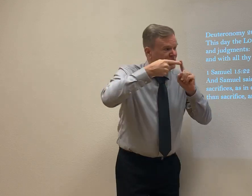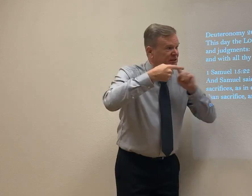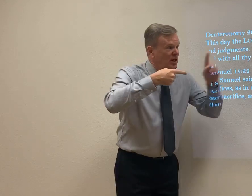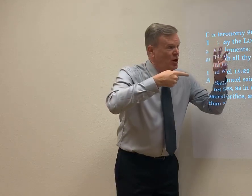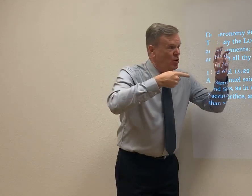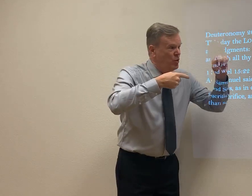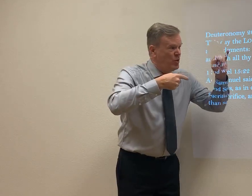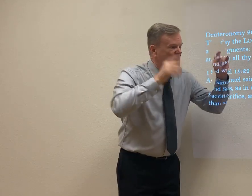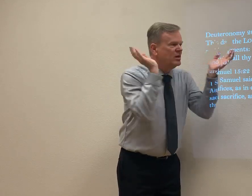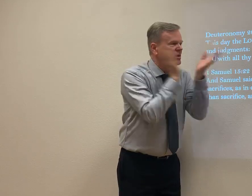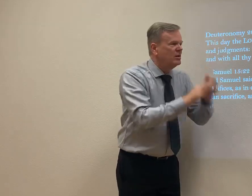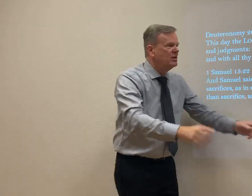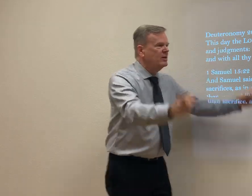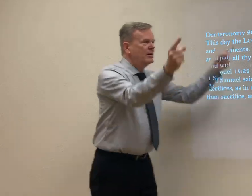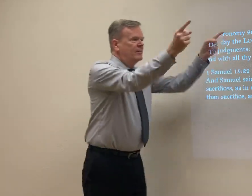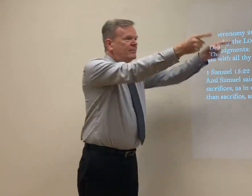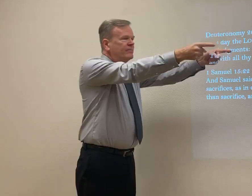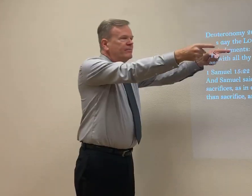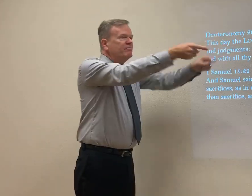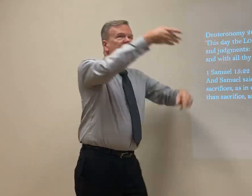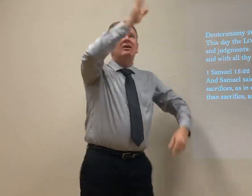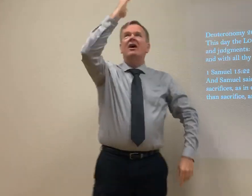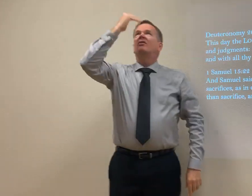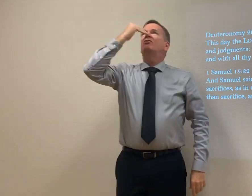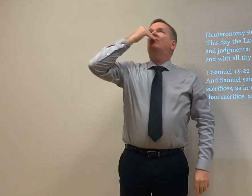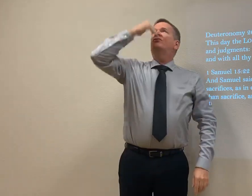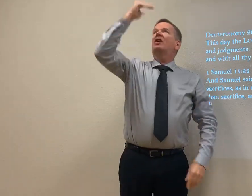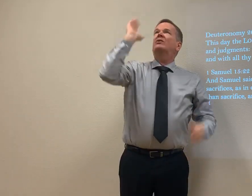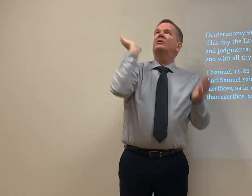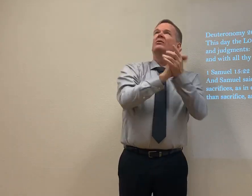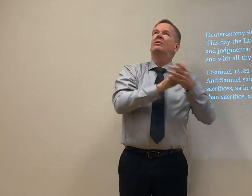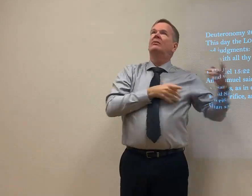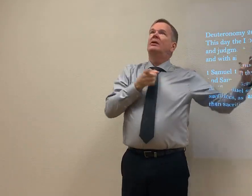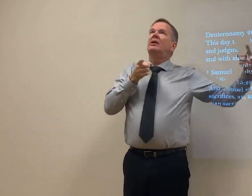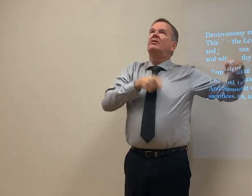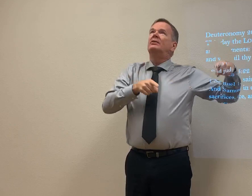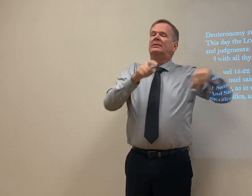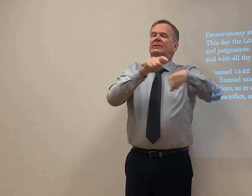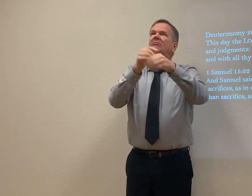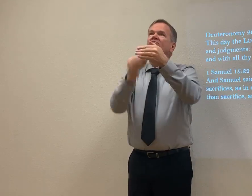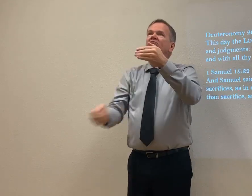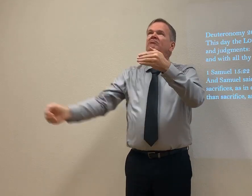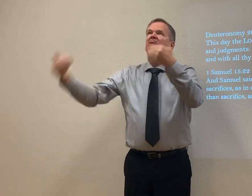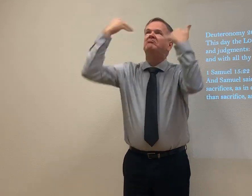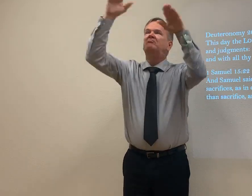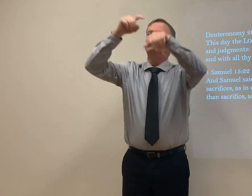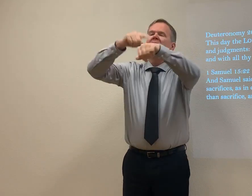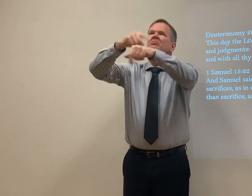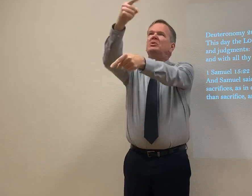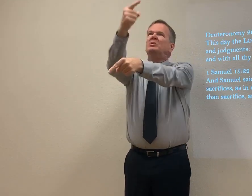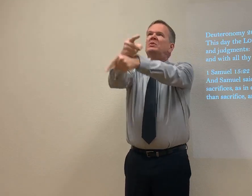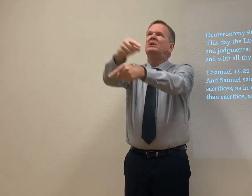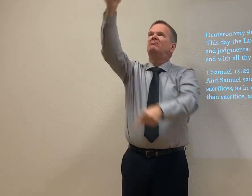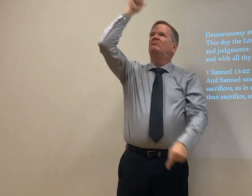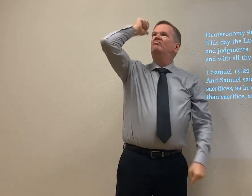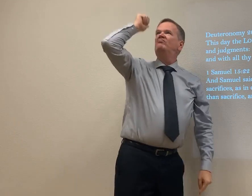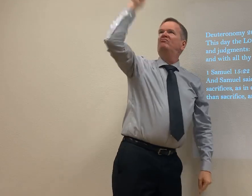keep going back. First one. He says, wait. You're waiting. God, thank you for your confirmation. Thank you for your word. You'll work it out when the time is right.